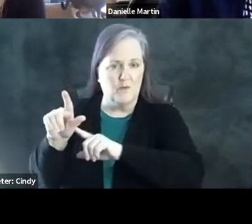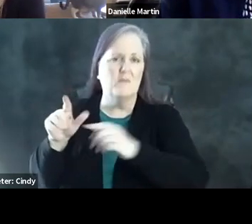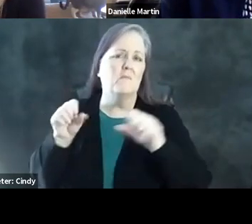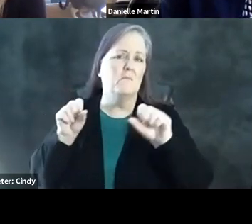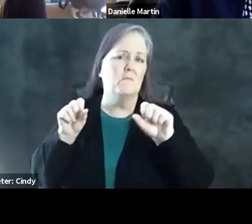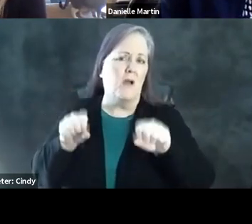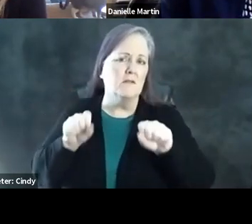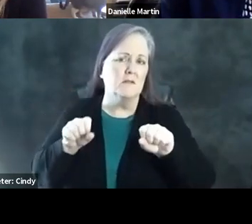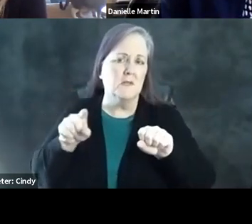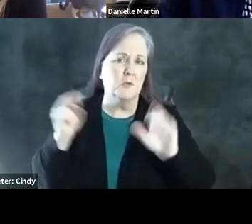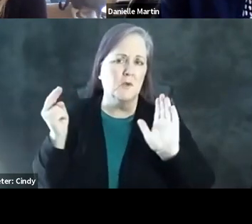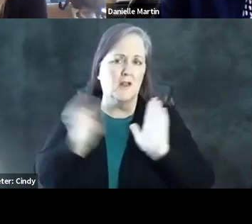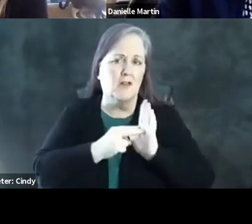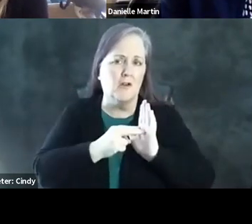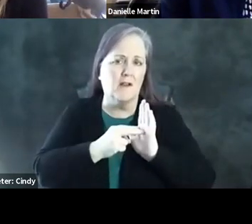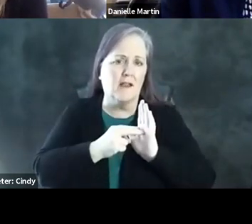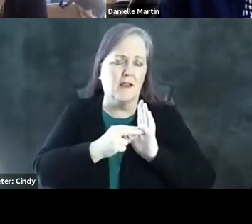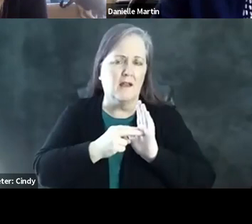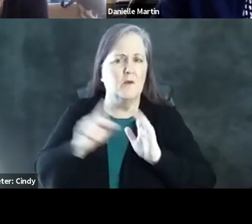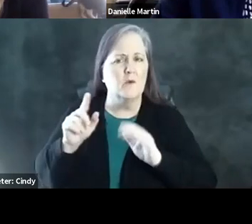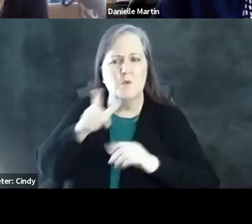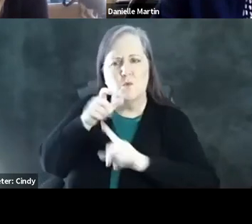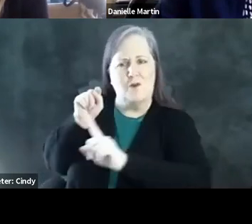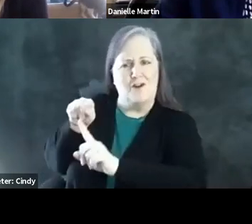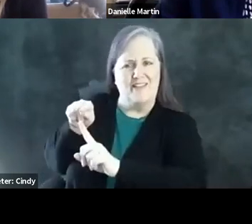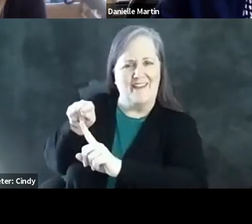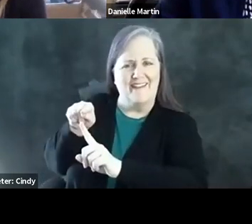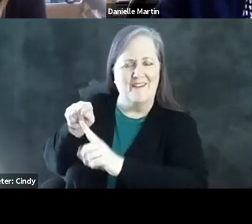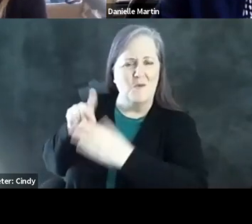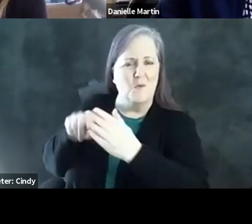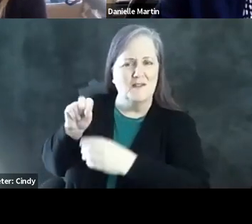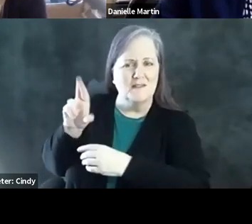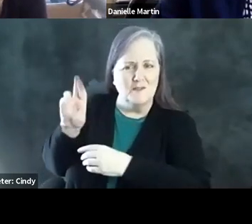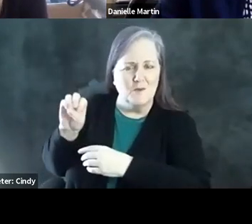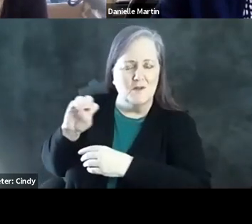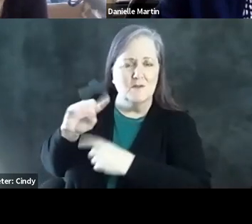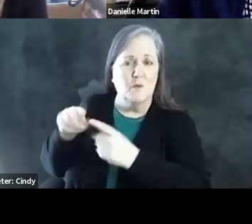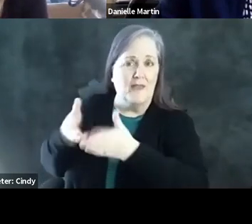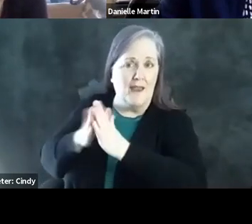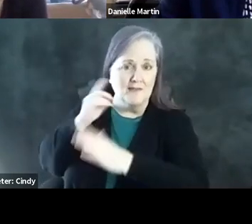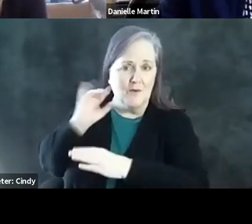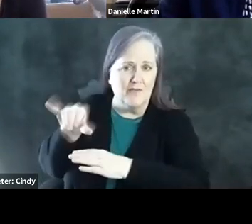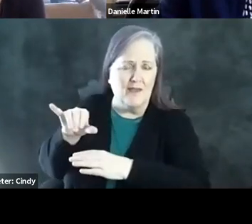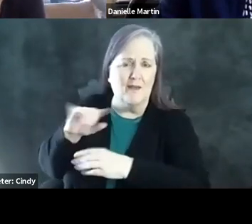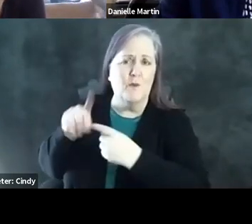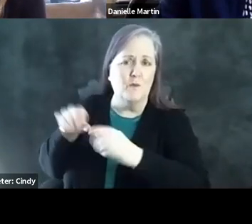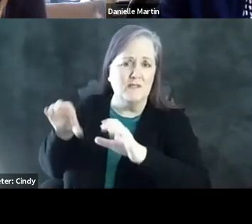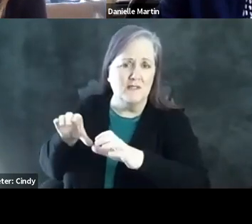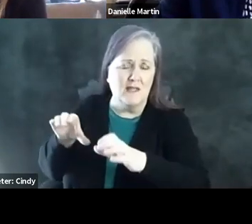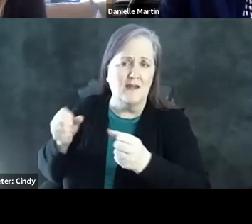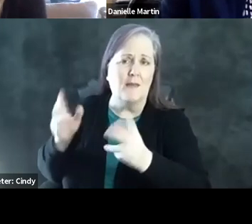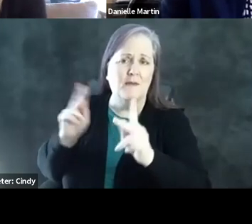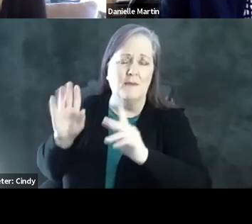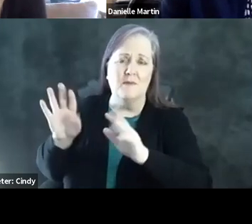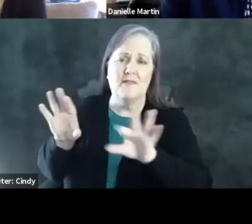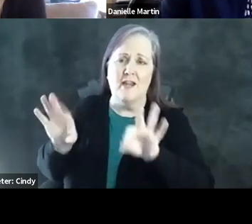look at the source of the poll, who commissioned the poll, when it was done, how many people are in their sample, what's their margin of